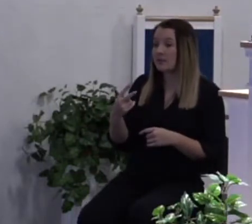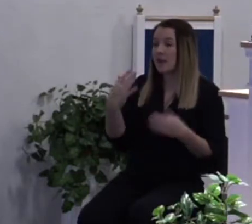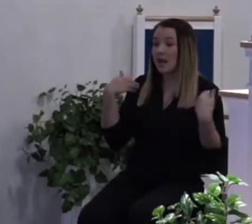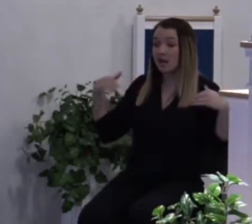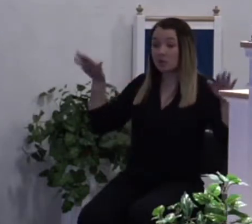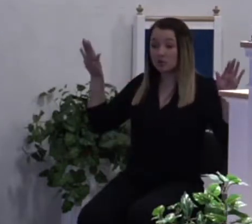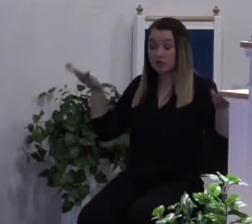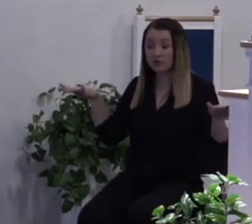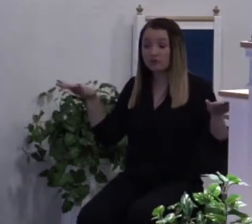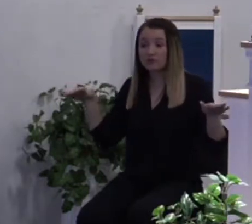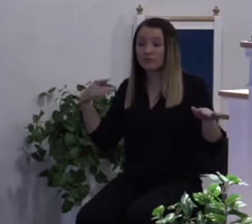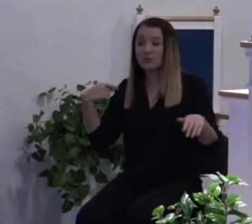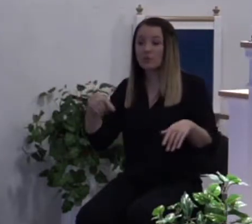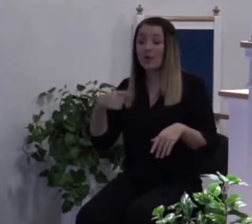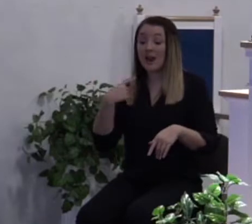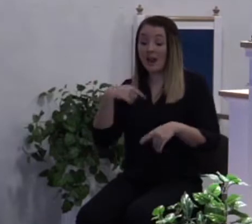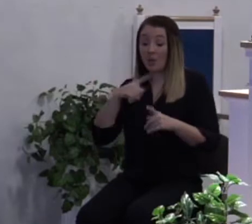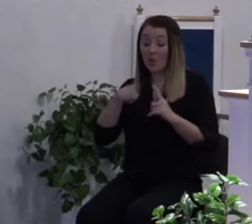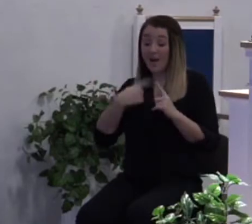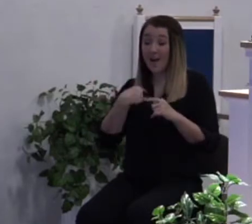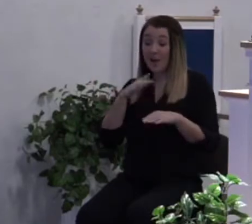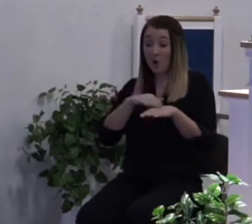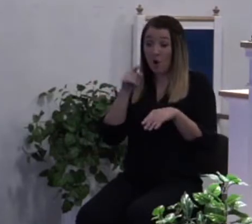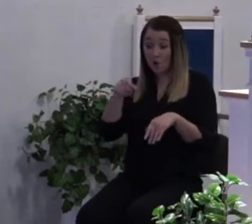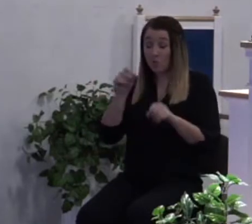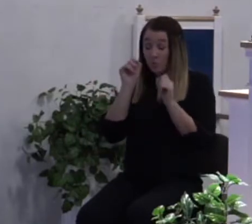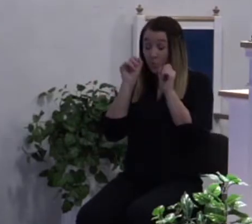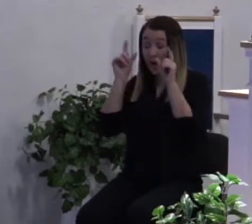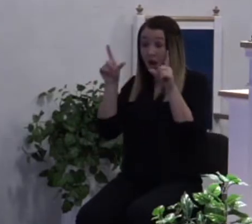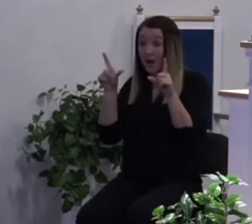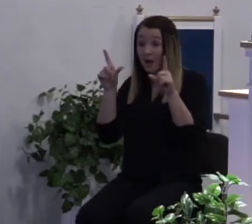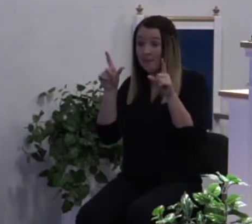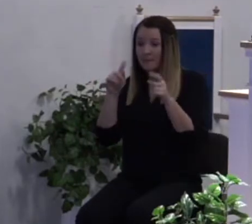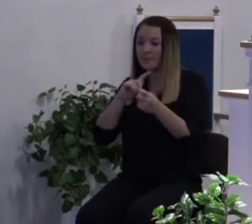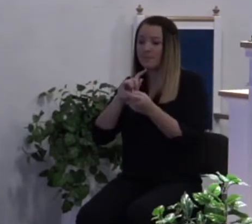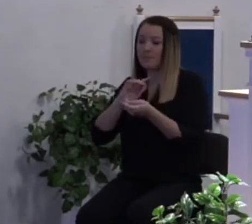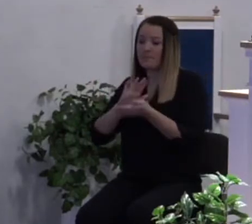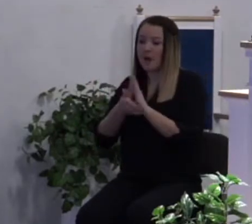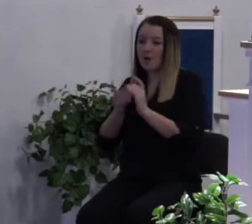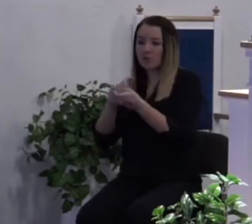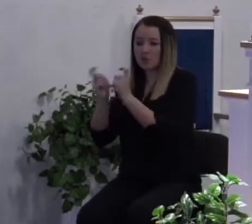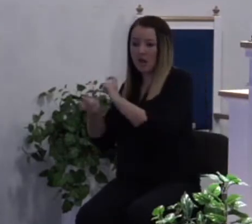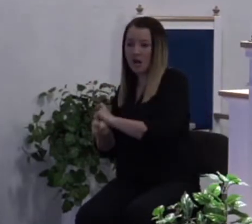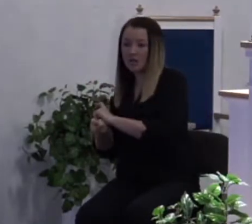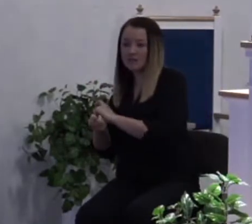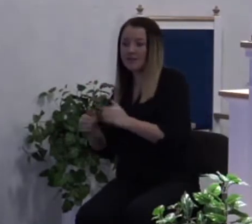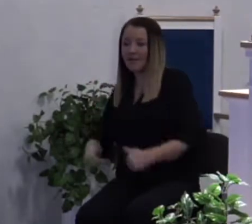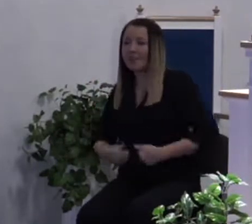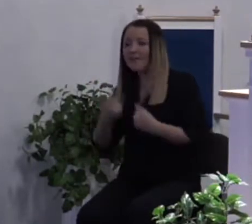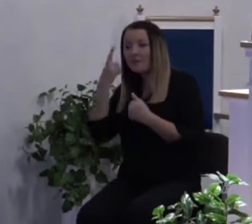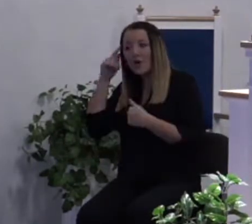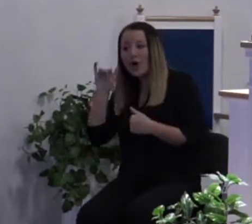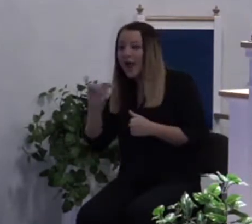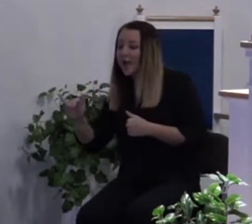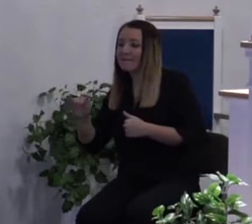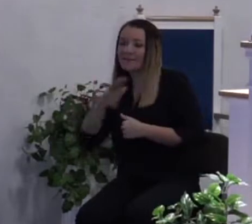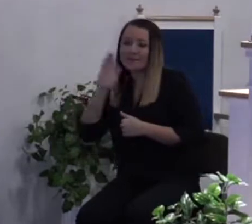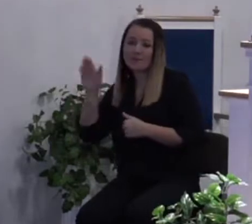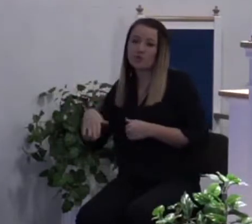when I call you will wake up and be changed and live forever never having to worry about death